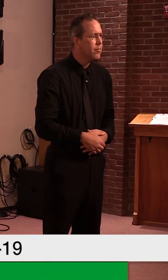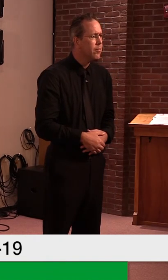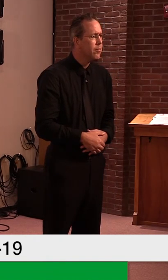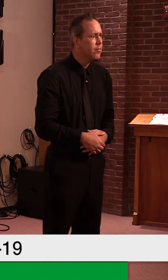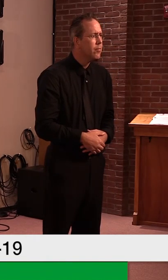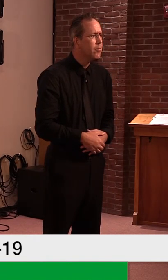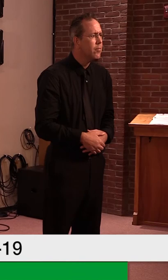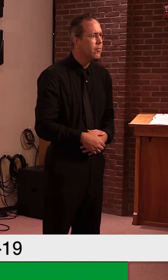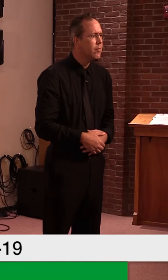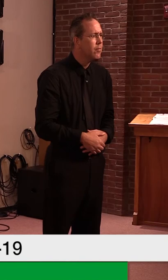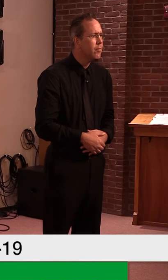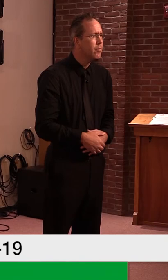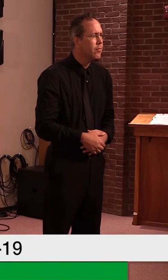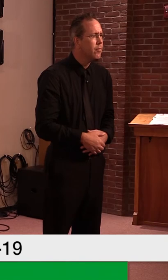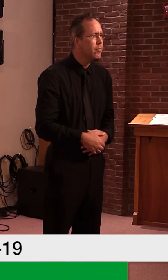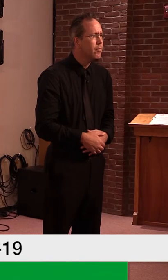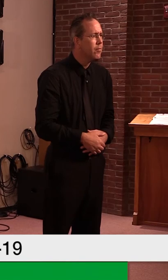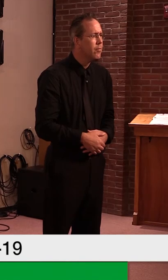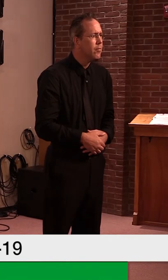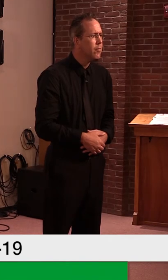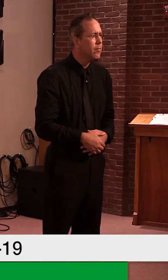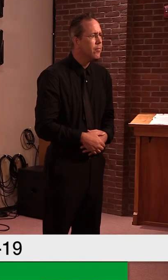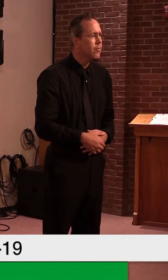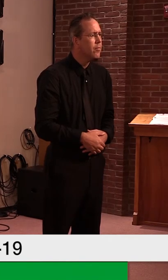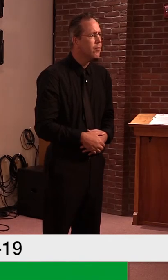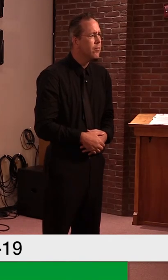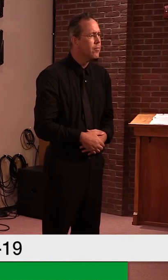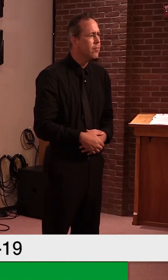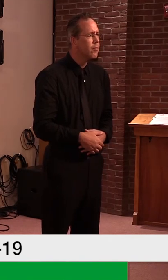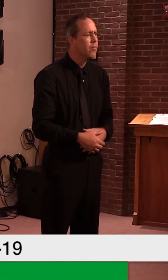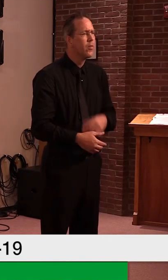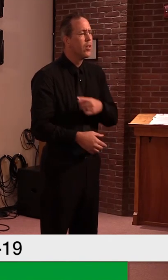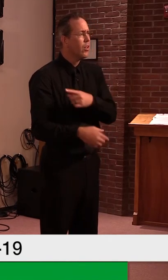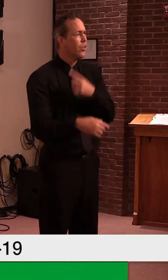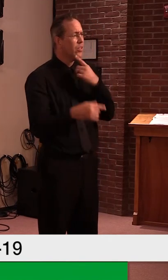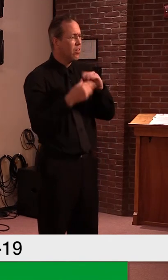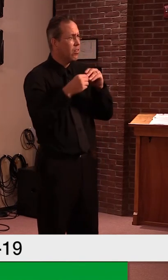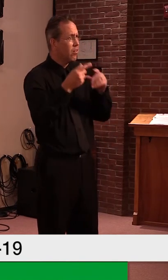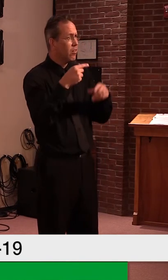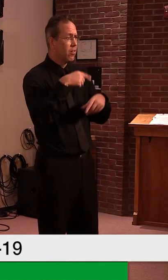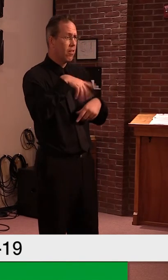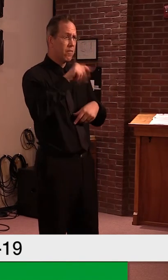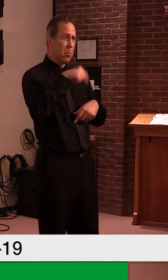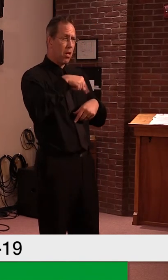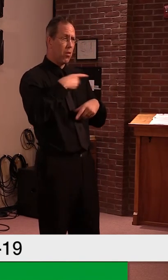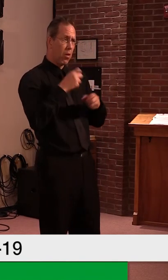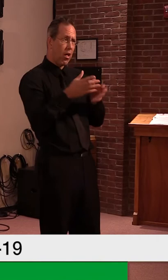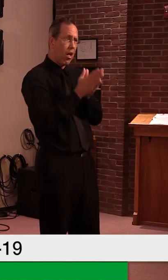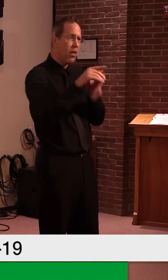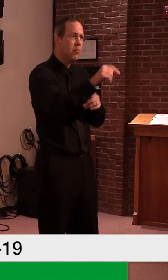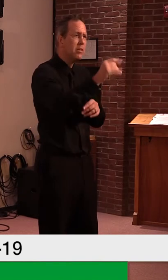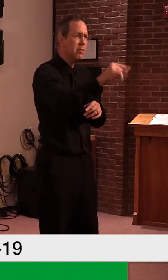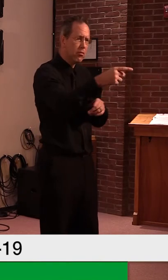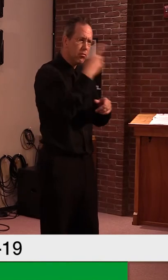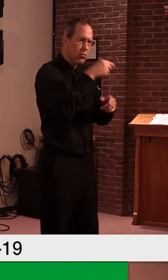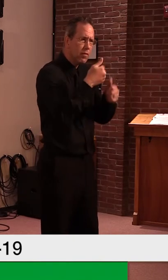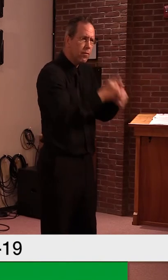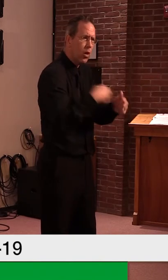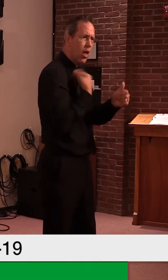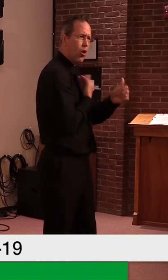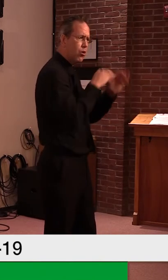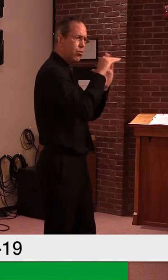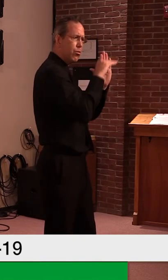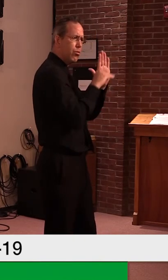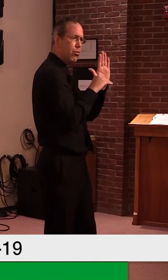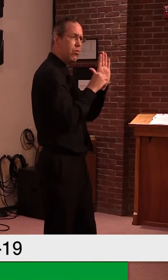Yeah, I think we're in pretty much agreement to the things that I have listed. Um, I'll, you know, I'll check with, Kevin,